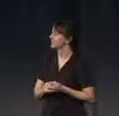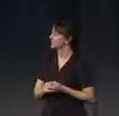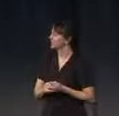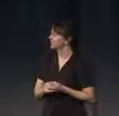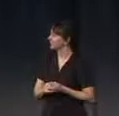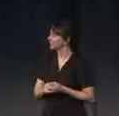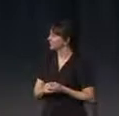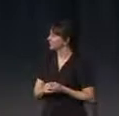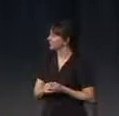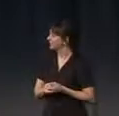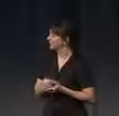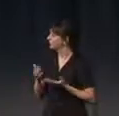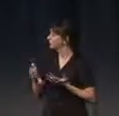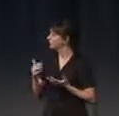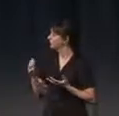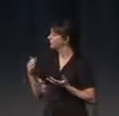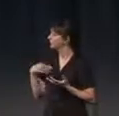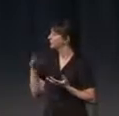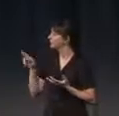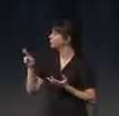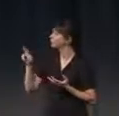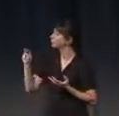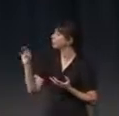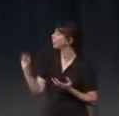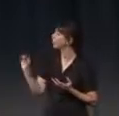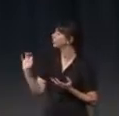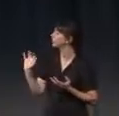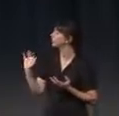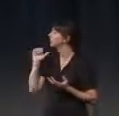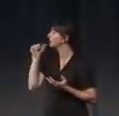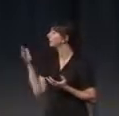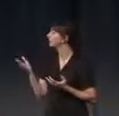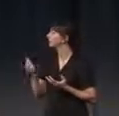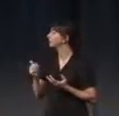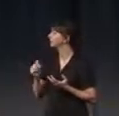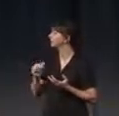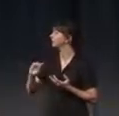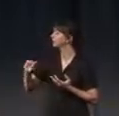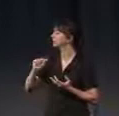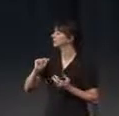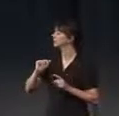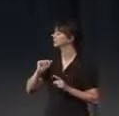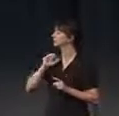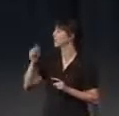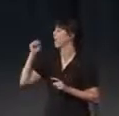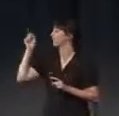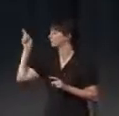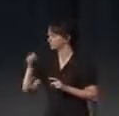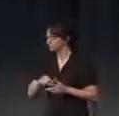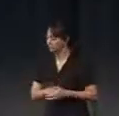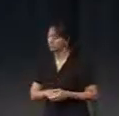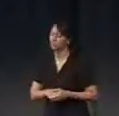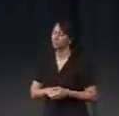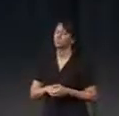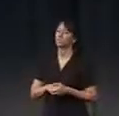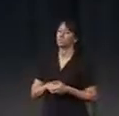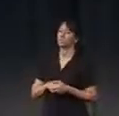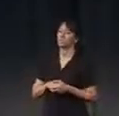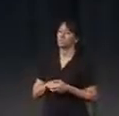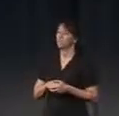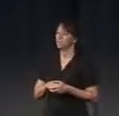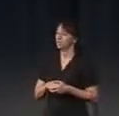admirer of Bruno. I don't know if he managed to come up here, but here in the back. But as I kind of